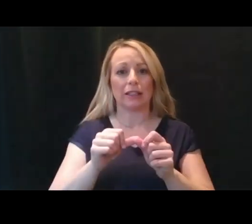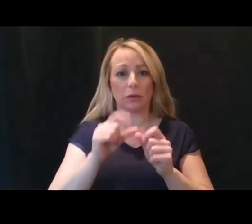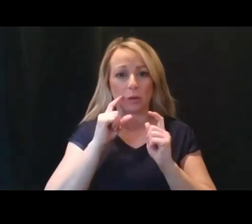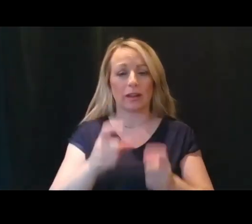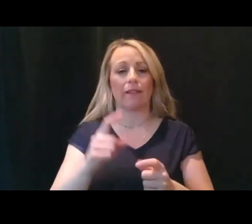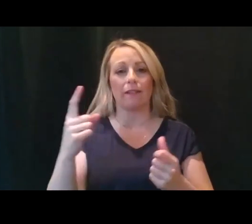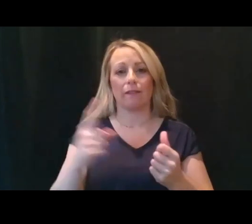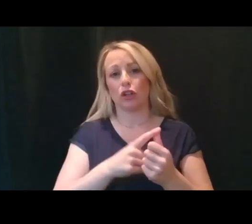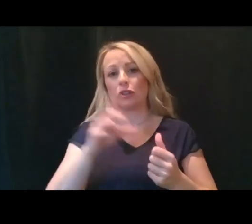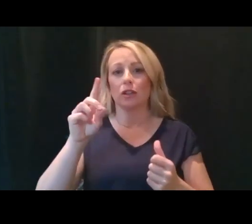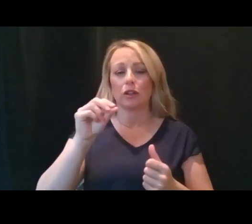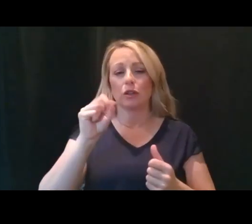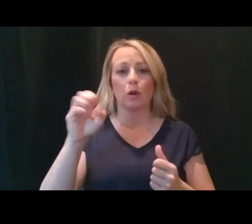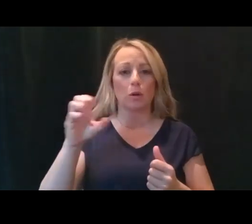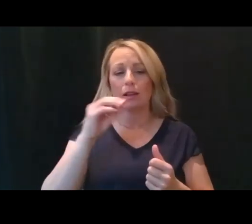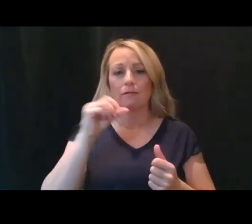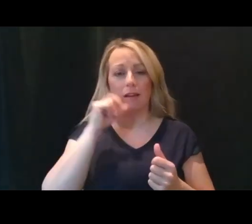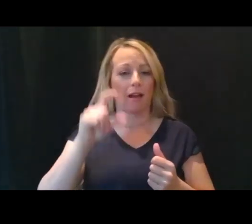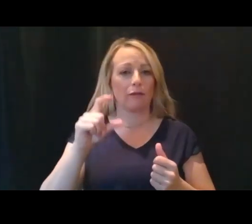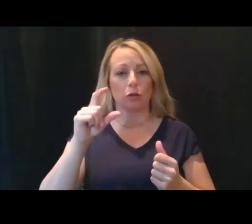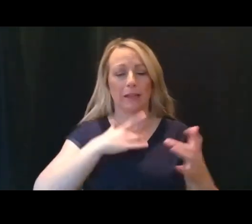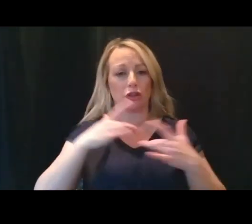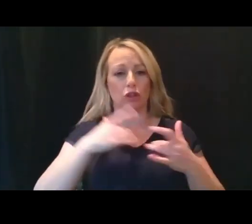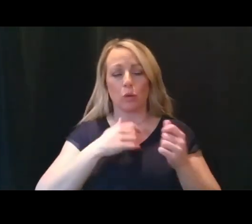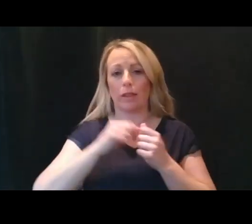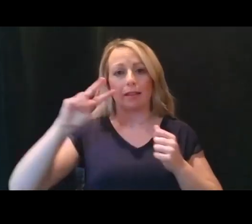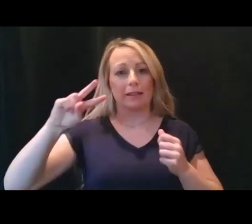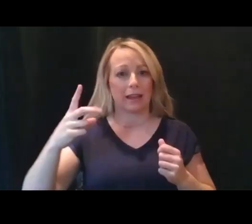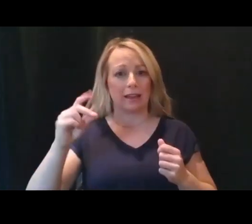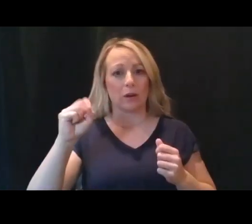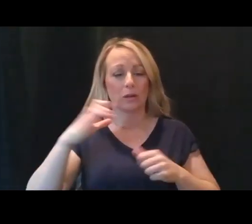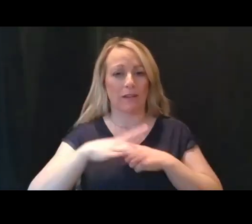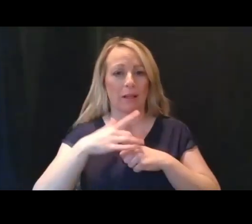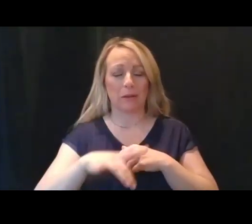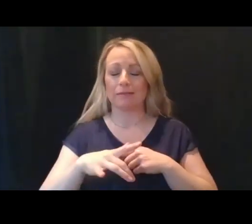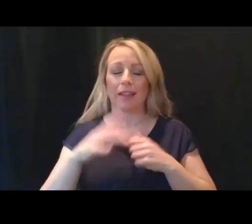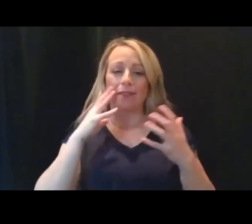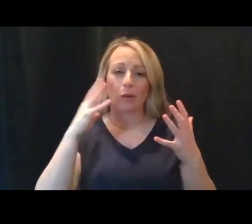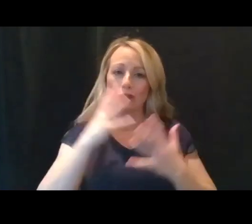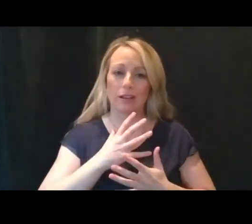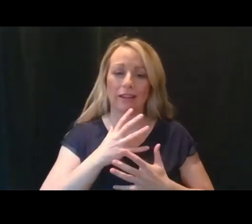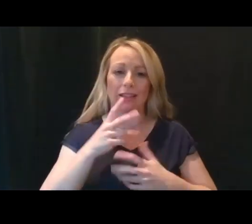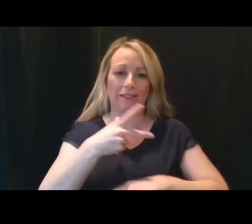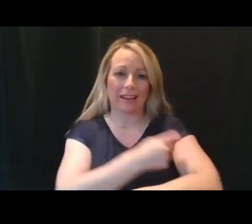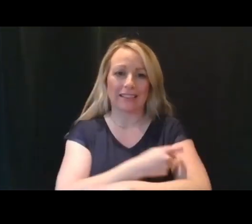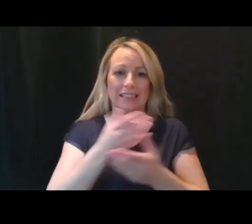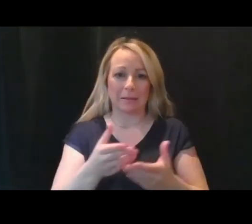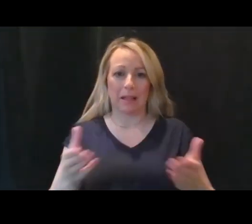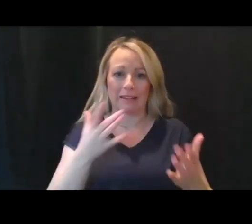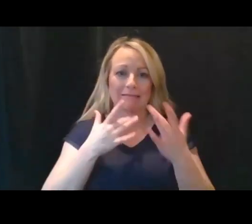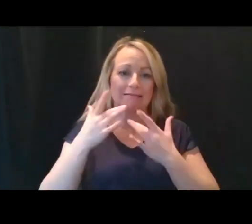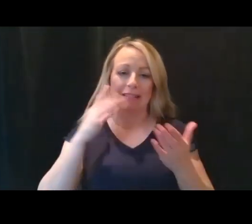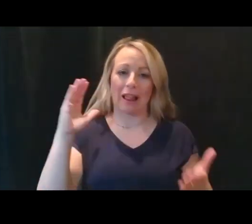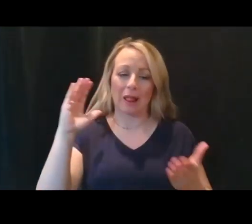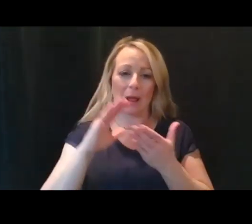to worry about a second dose that would have to be available. Unfortunately, the vaccine supplies remain low in Rock